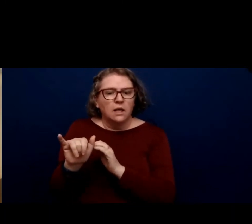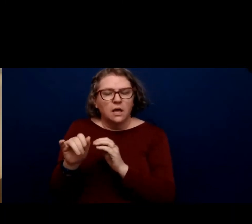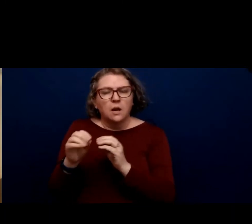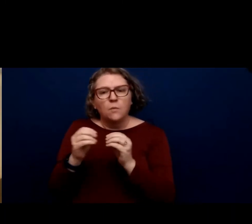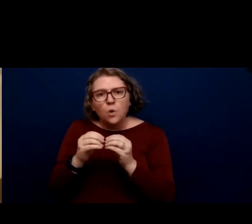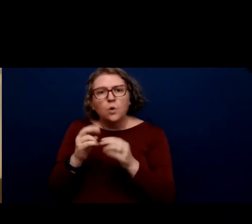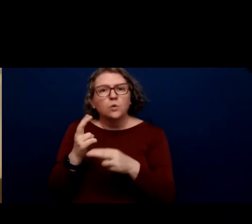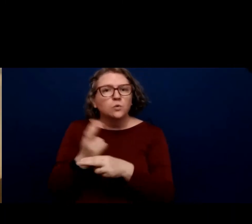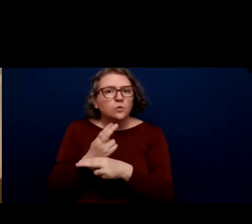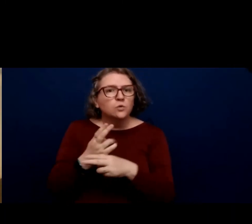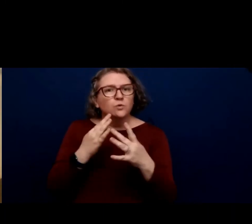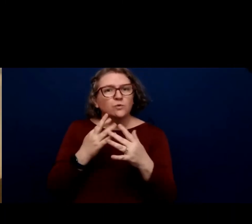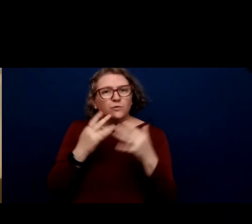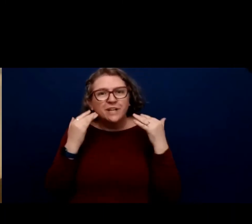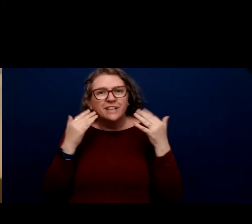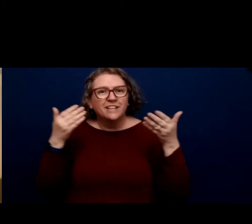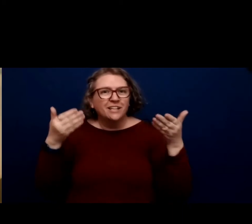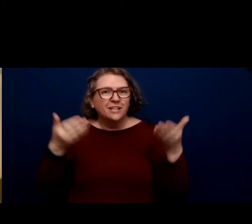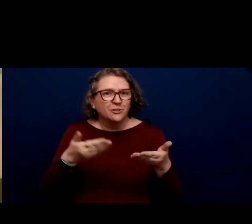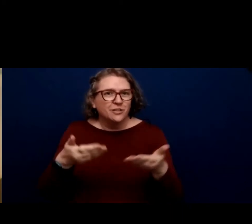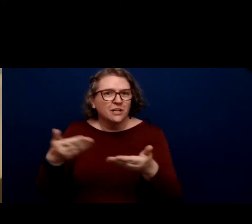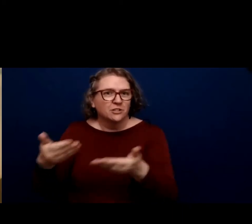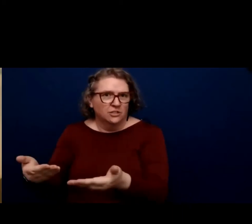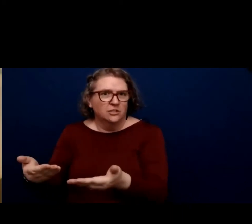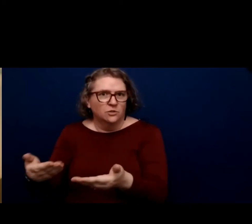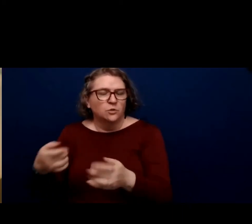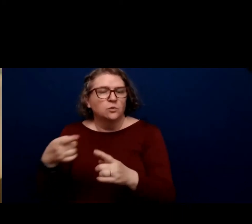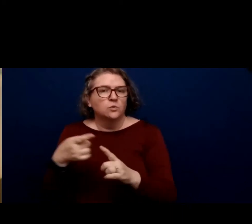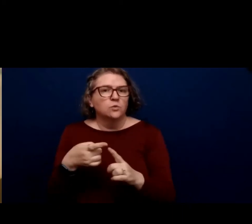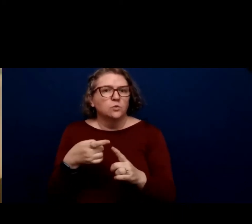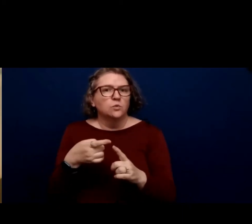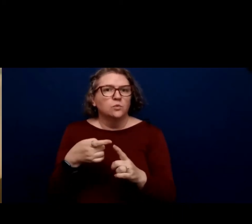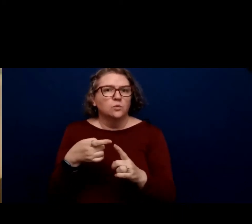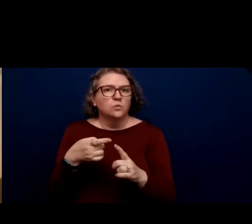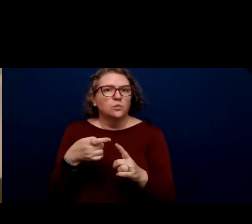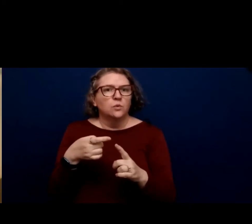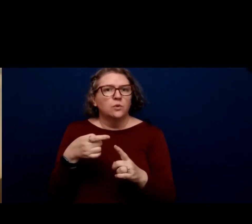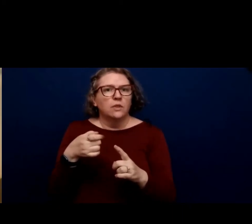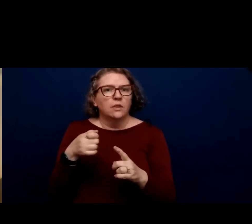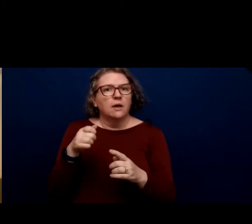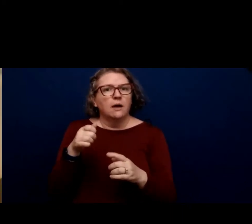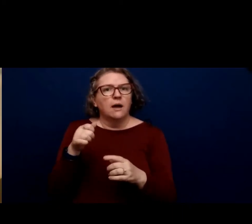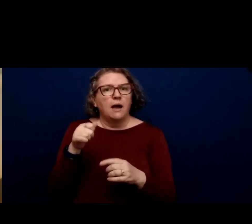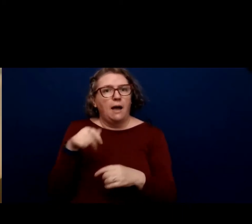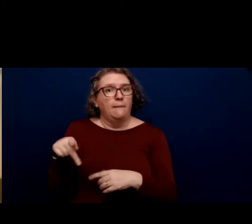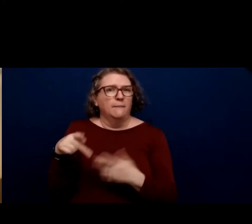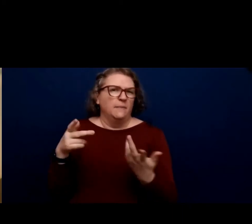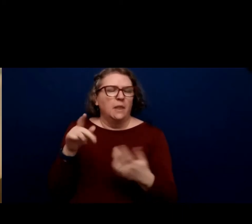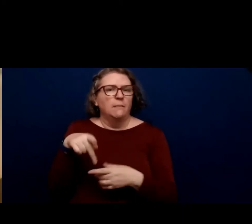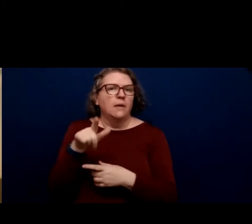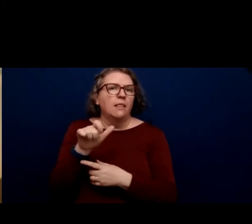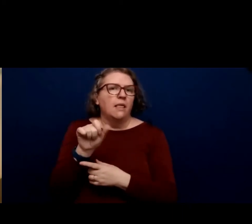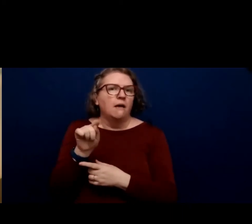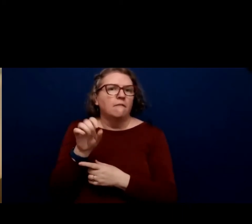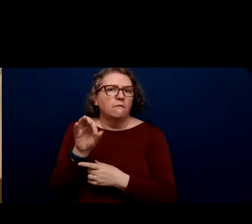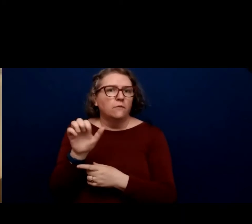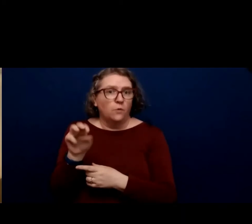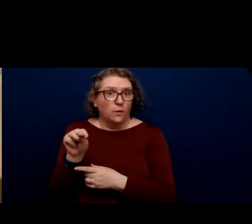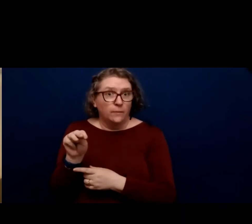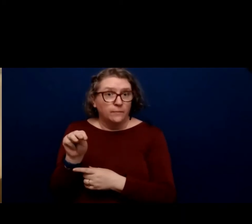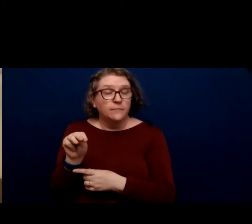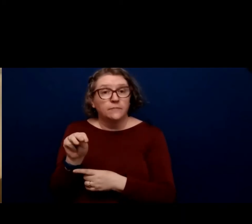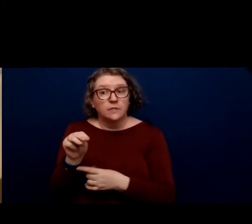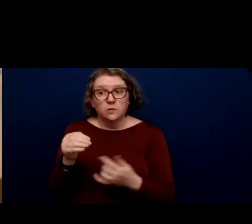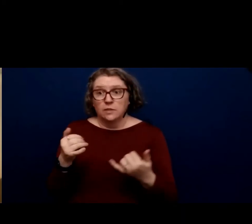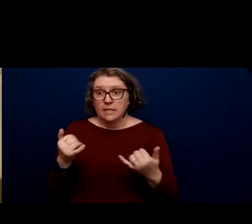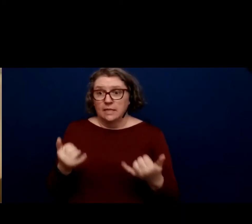introductions to the virtual platform. But now let's let's imagine together that we are it's